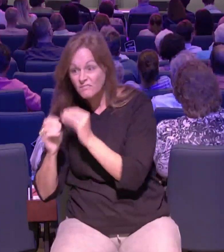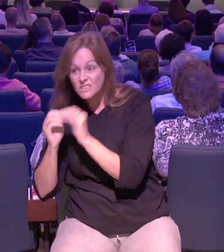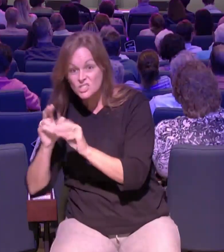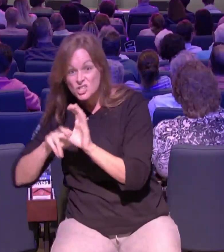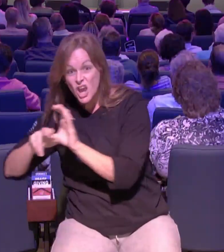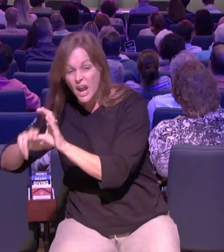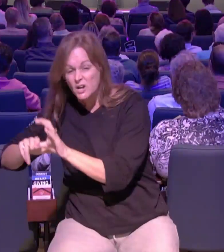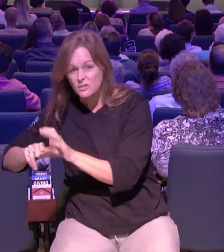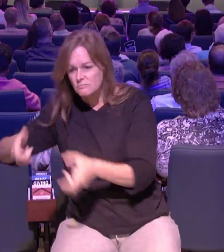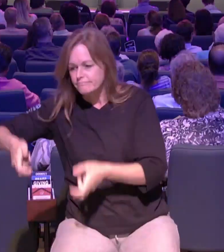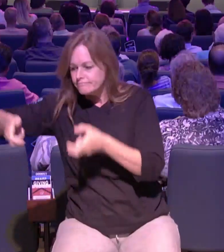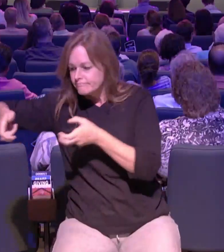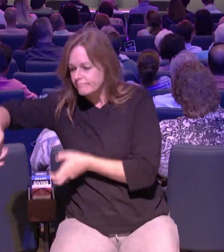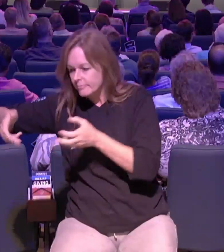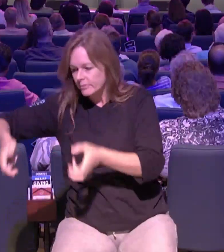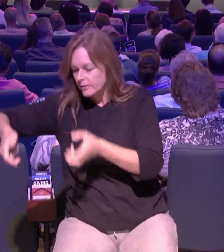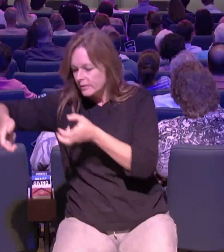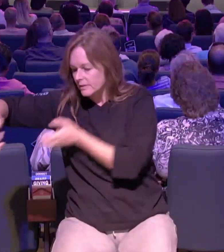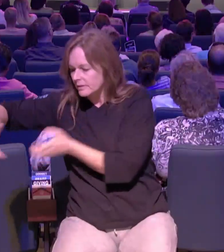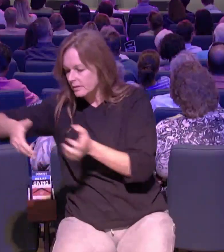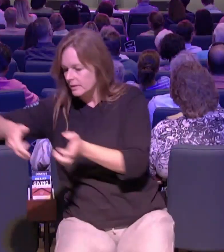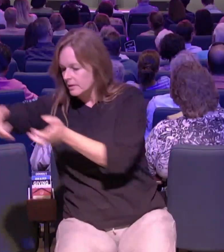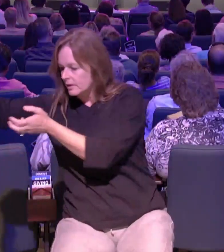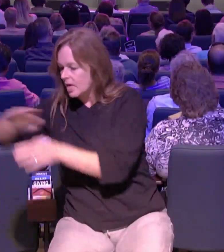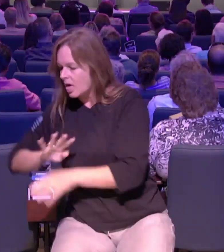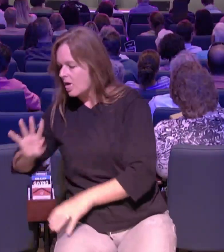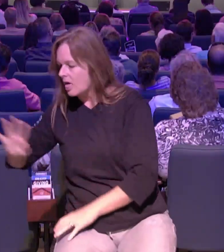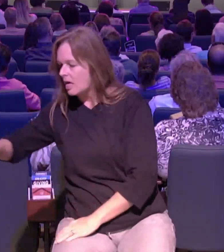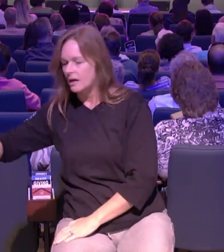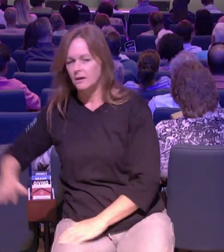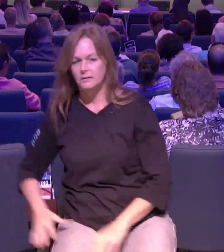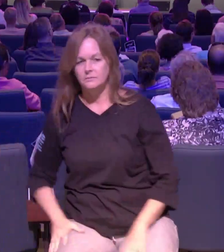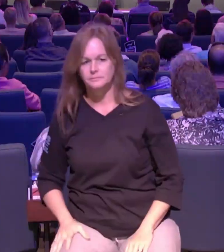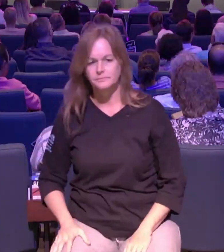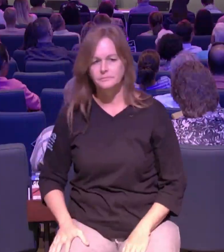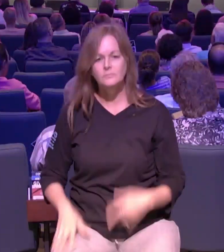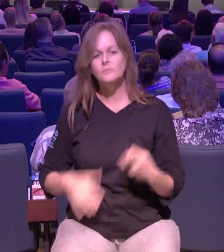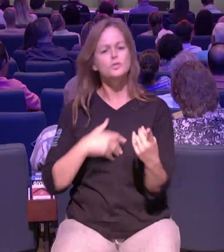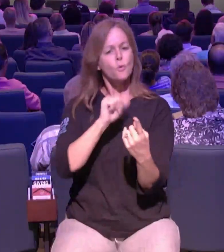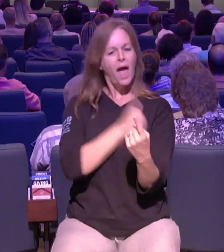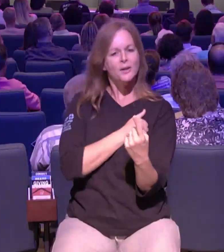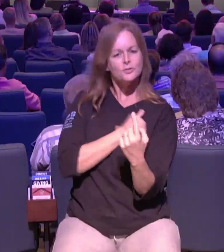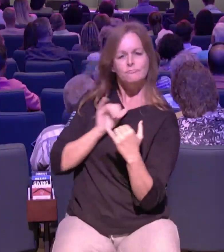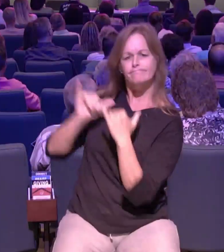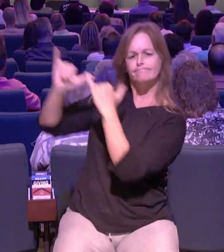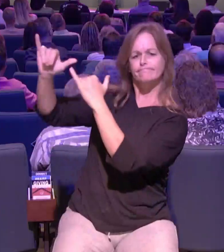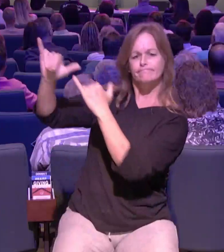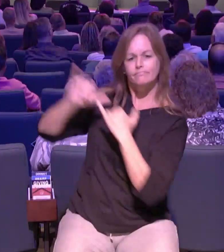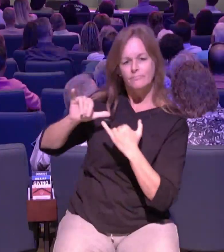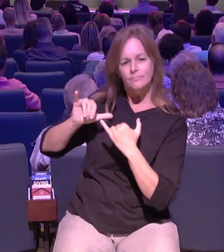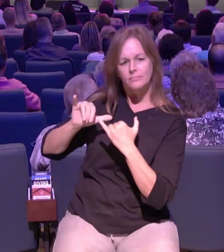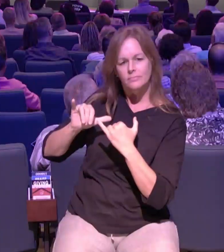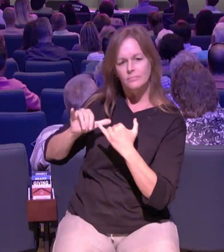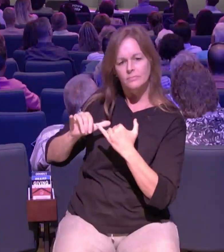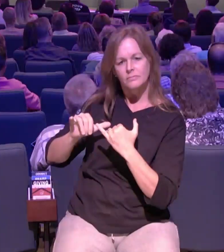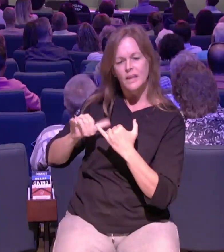like my very own for i did not come to be served say it with me but to serve and to give my life